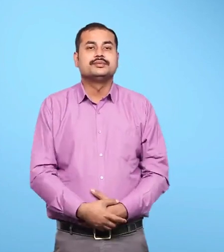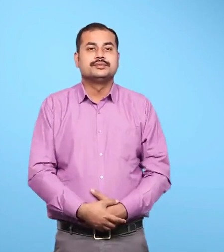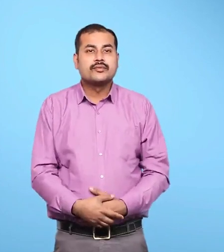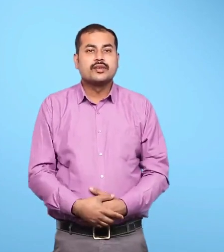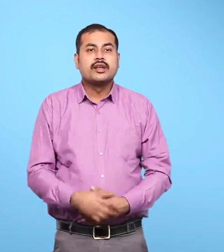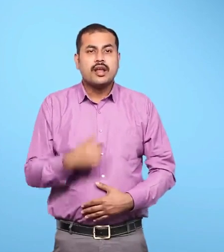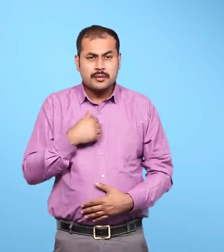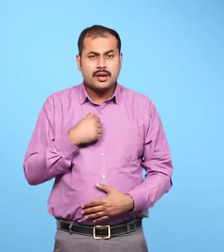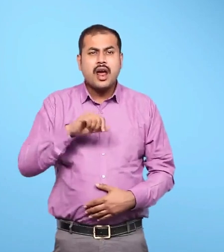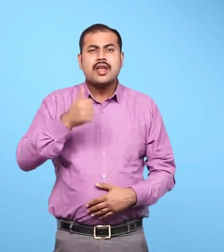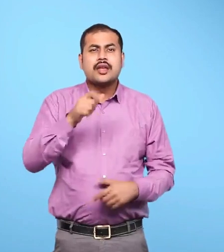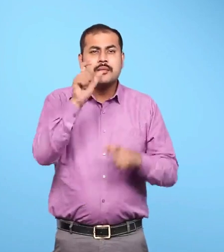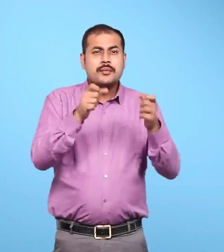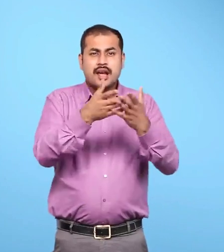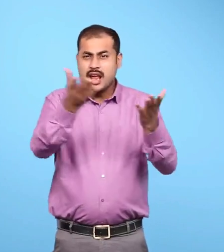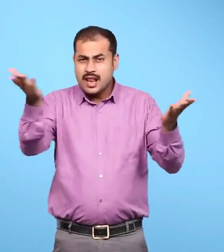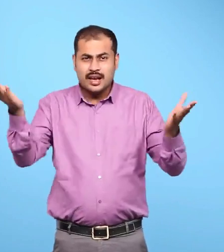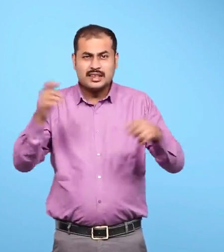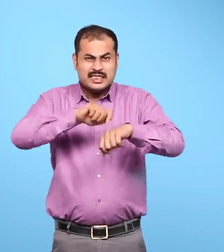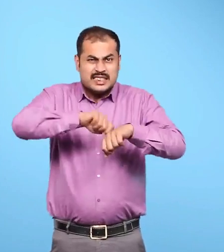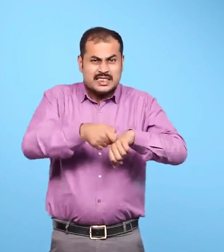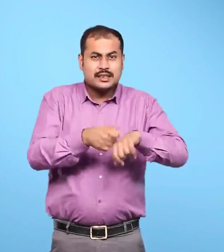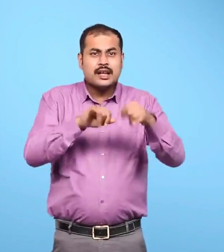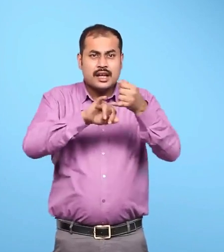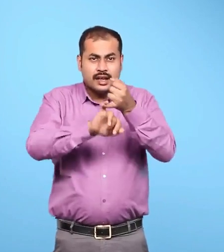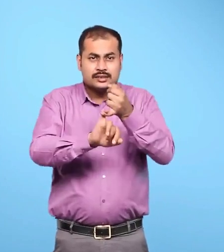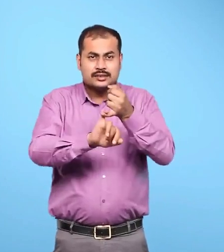I shan't pinch anyone anymore.